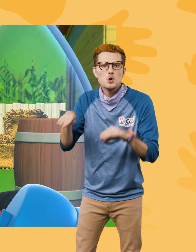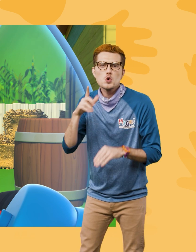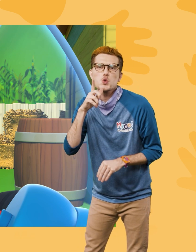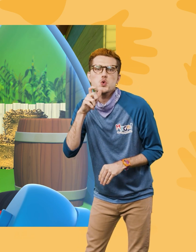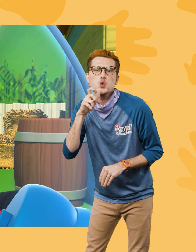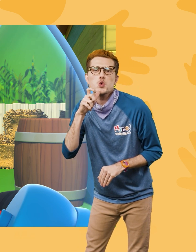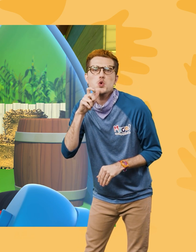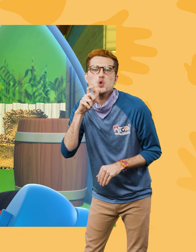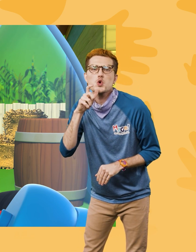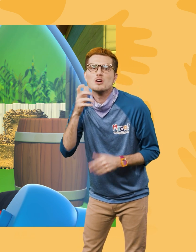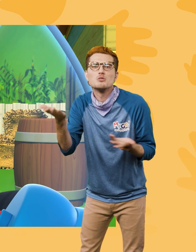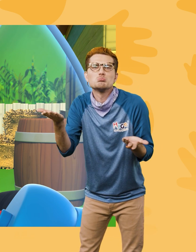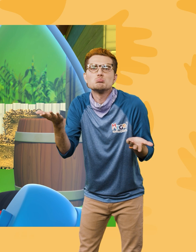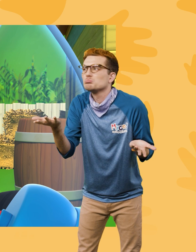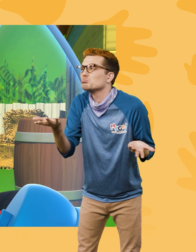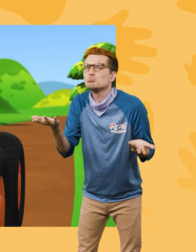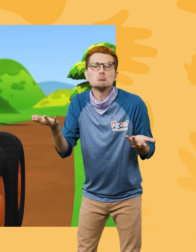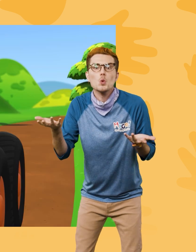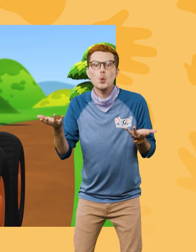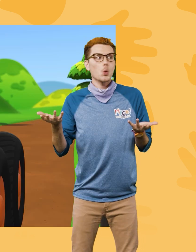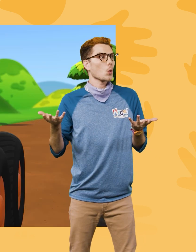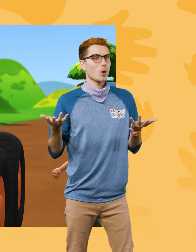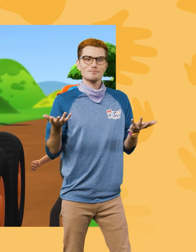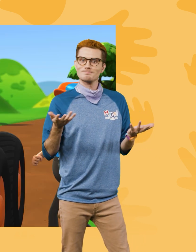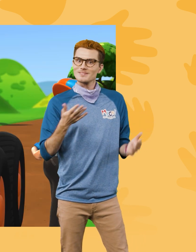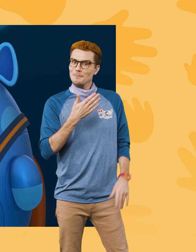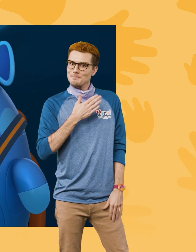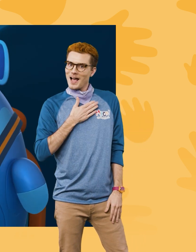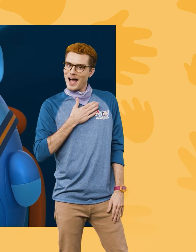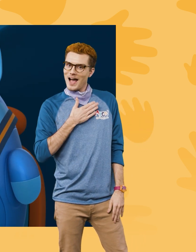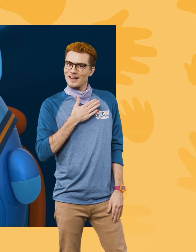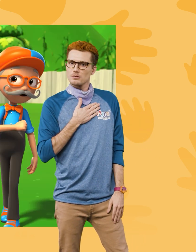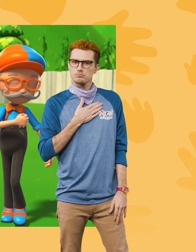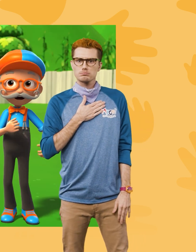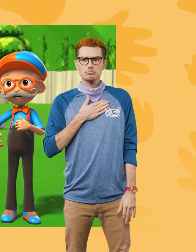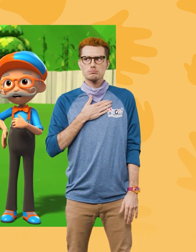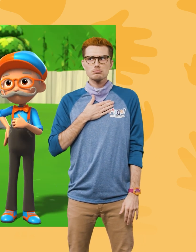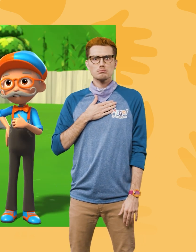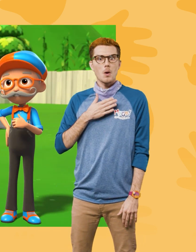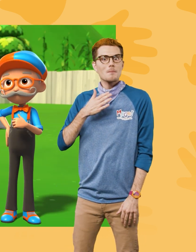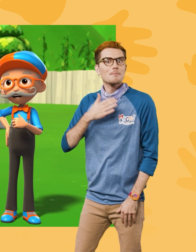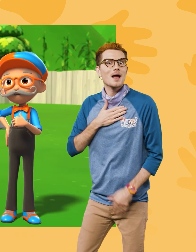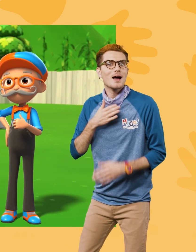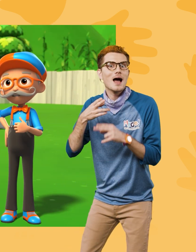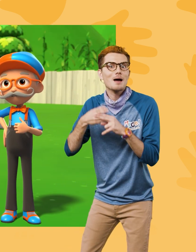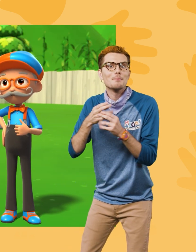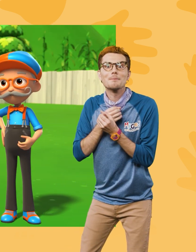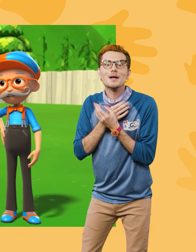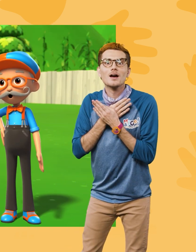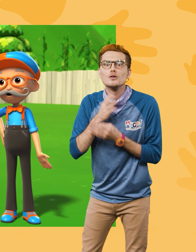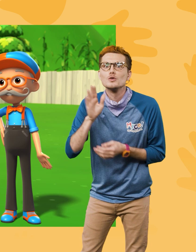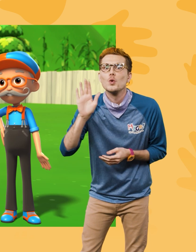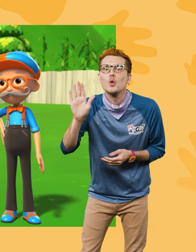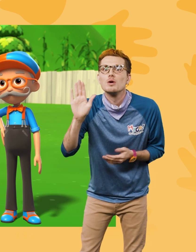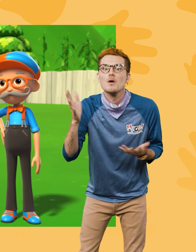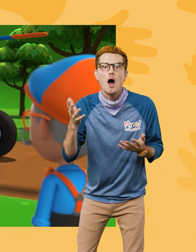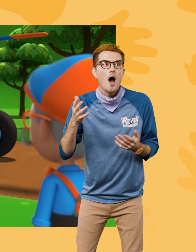wonder whose house this is! It's mine! My name is Blippi! Yours? Hey,